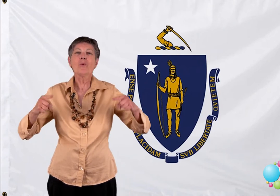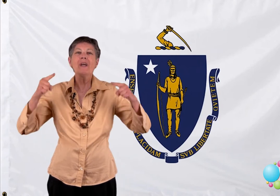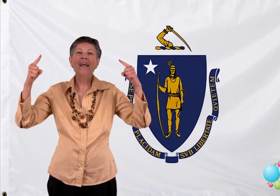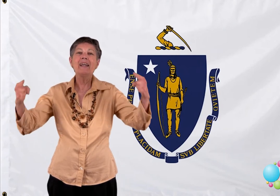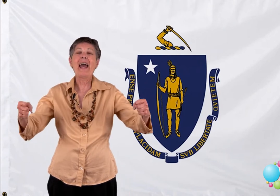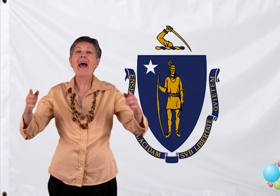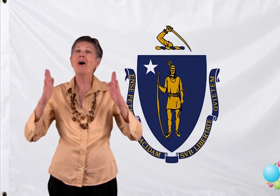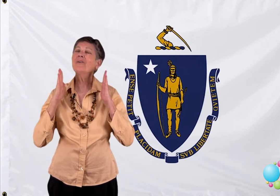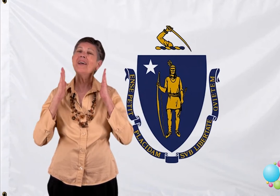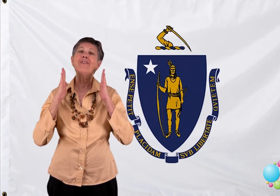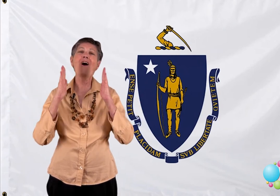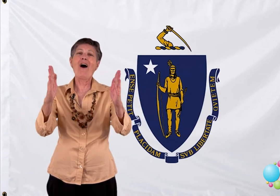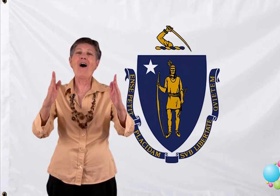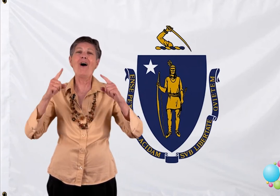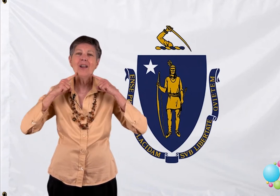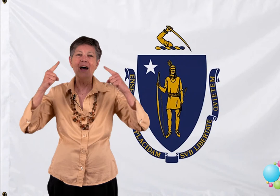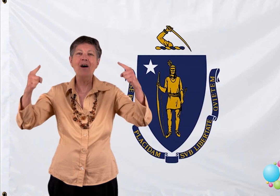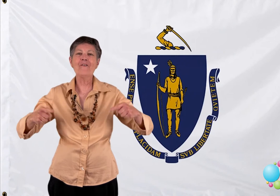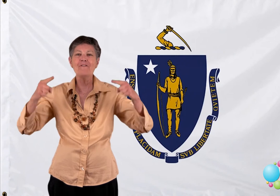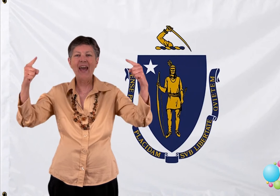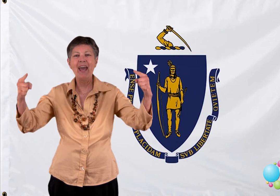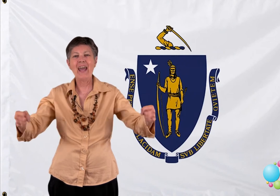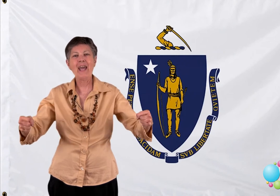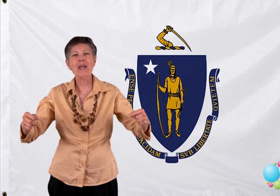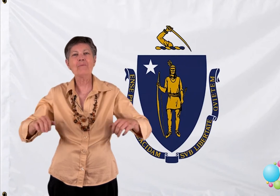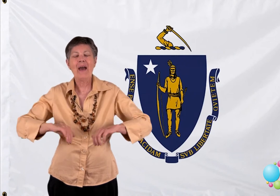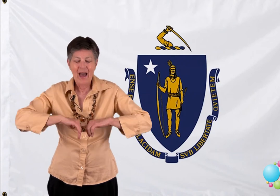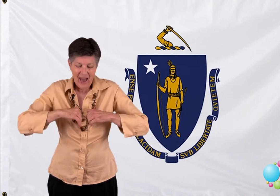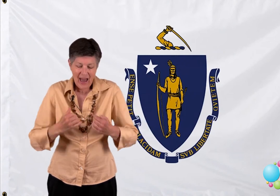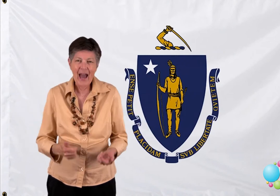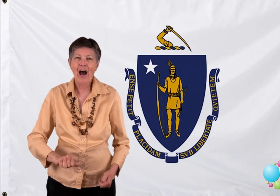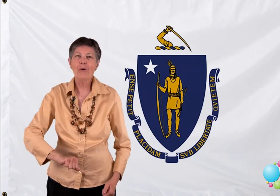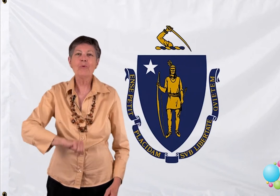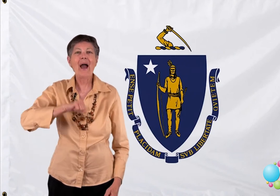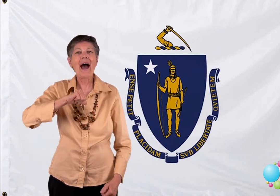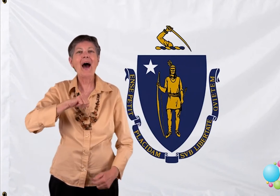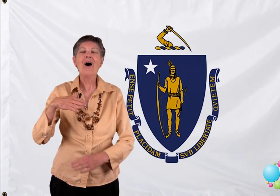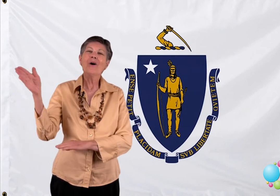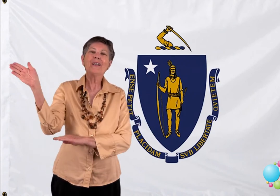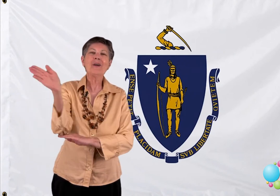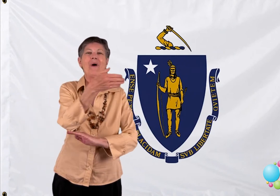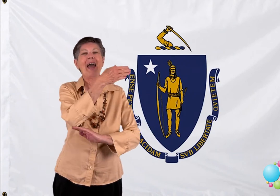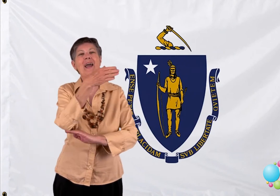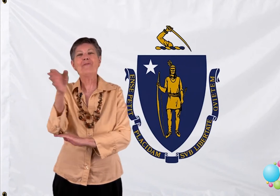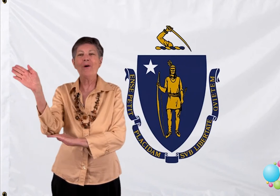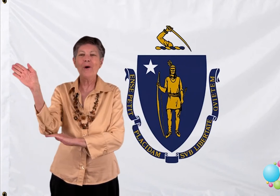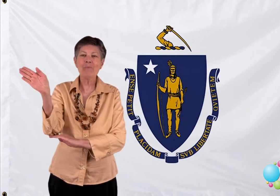renowned in the hall of fame. How proudly waved her